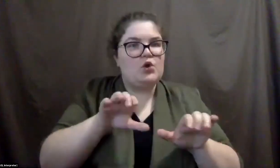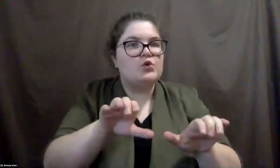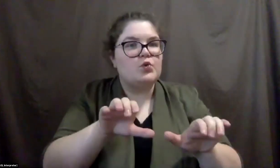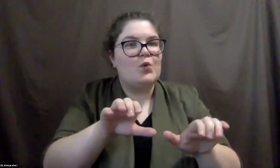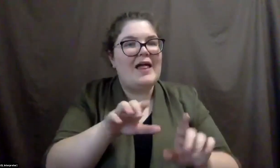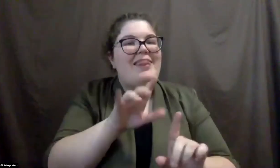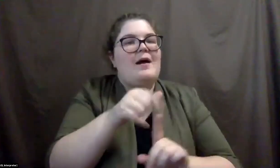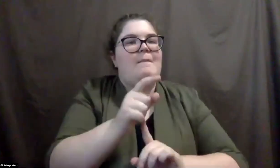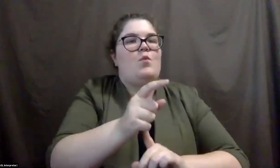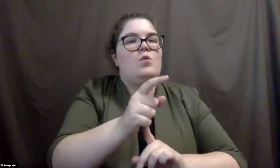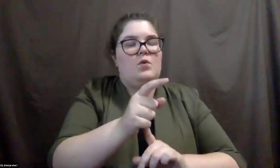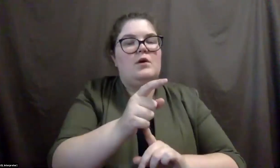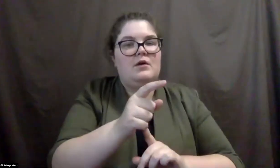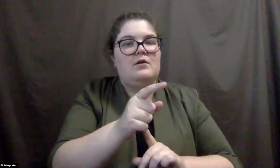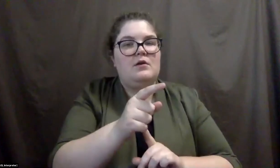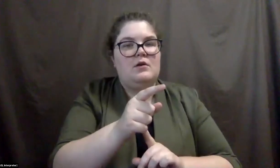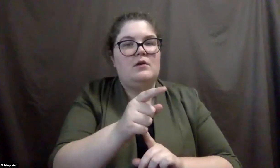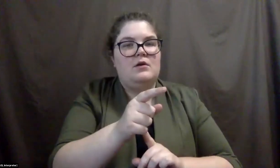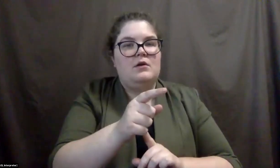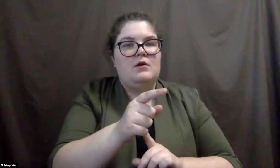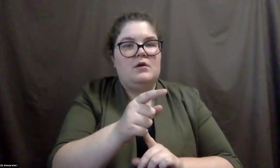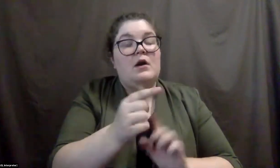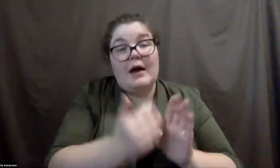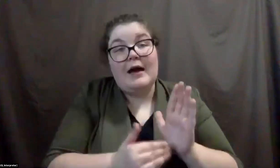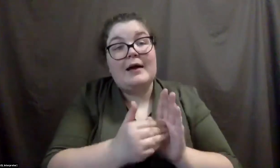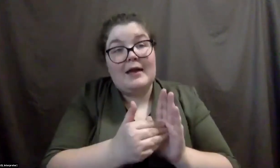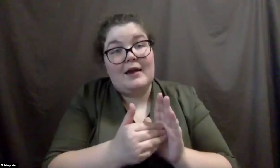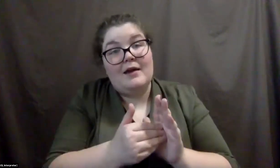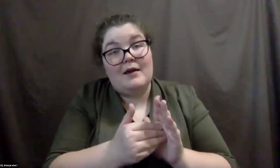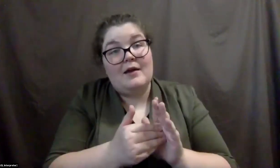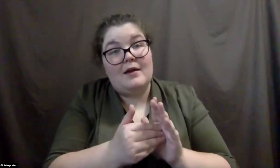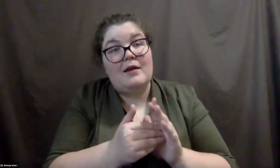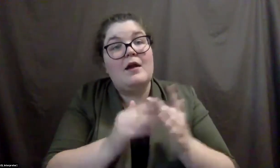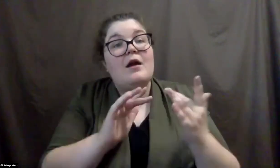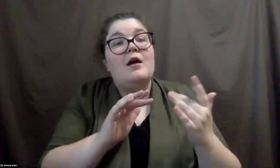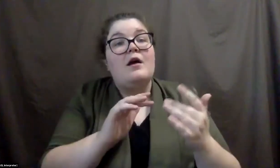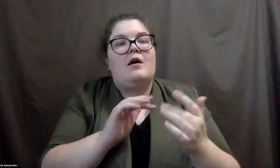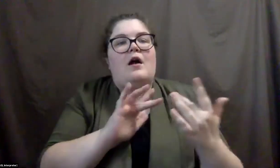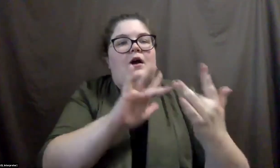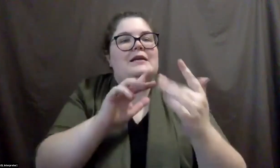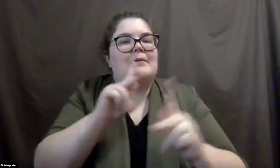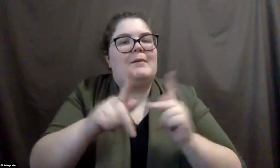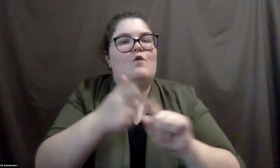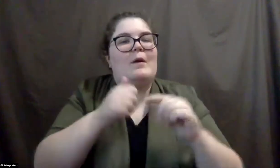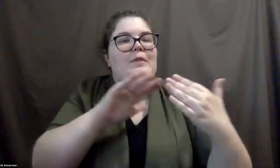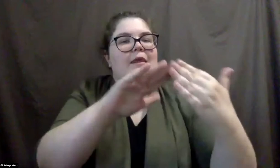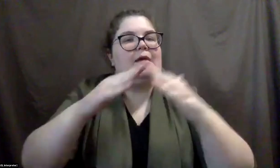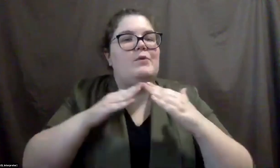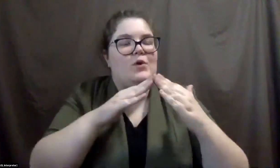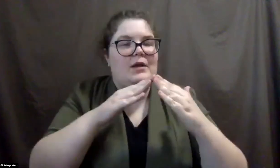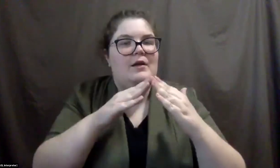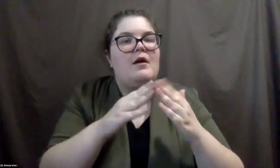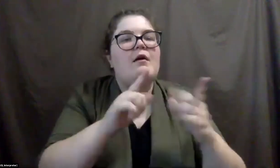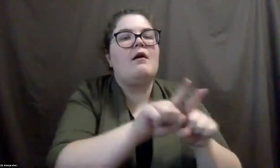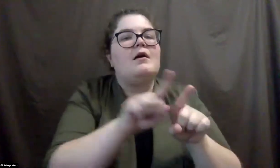point, then, um, you know, again, following up with people in the community, like Chad said, uh, there's also, you know, the